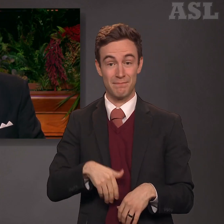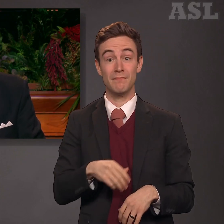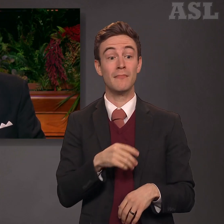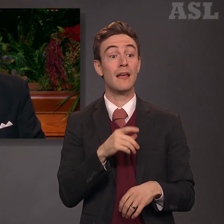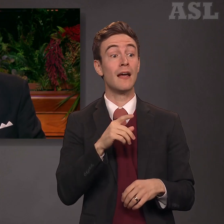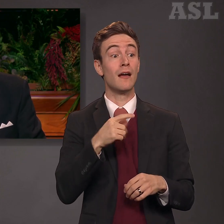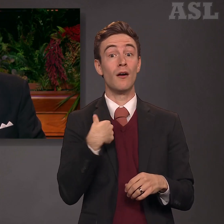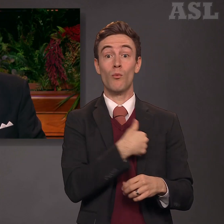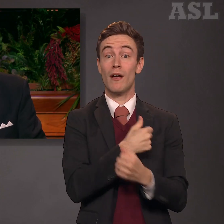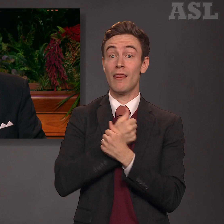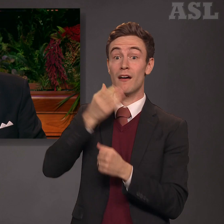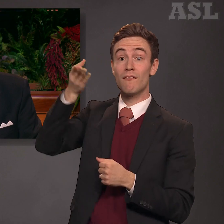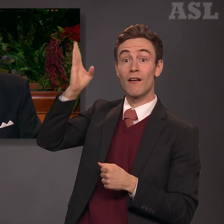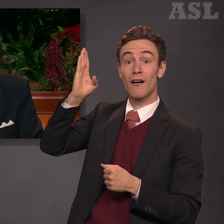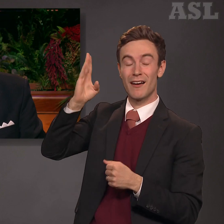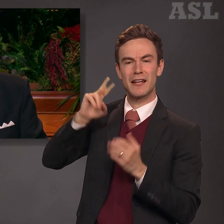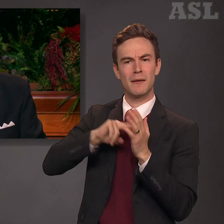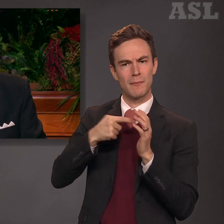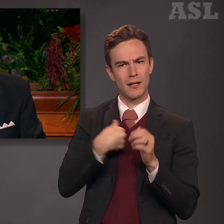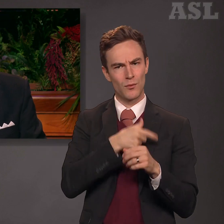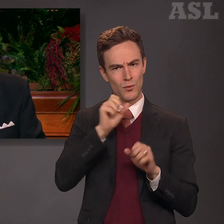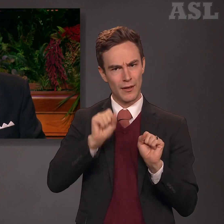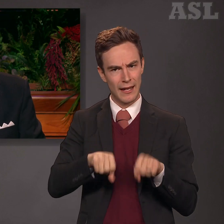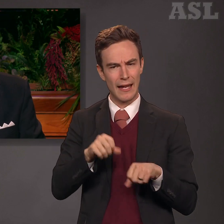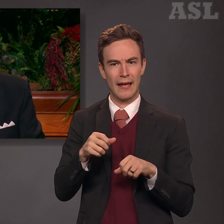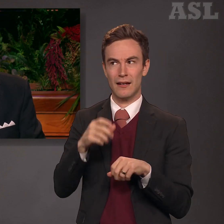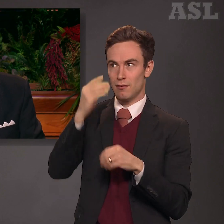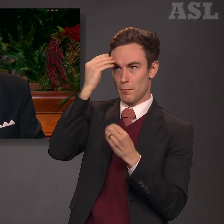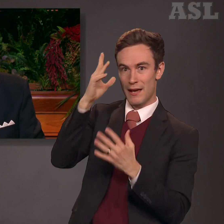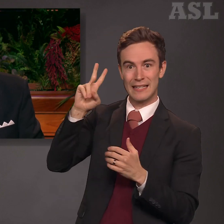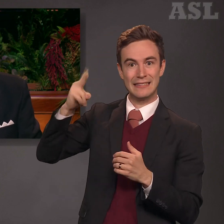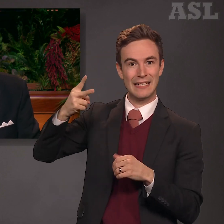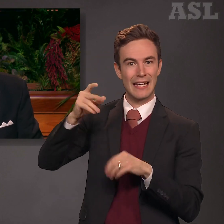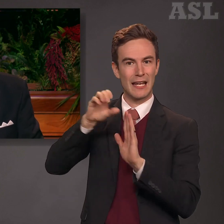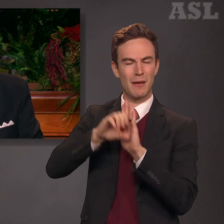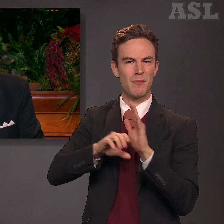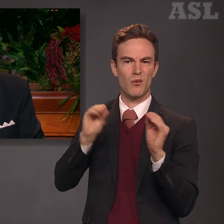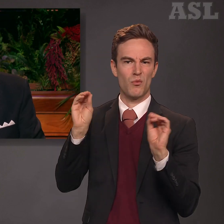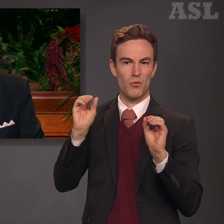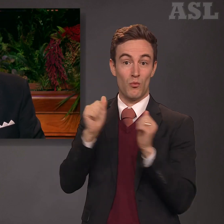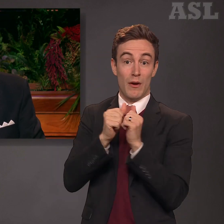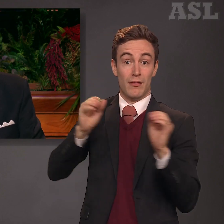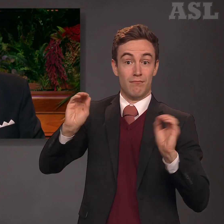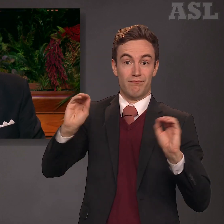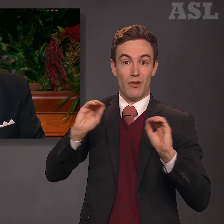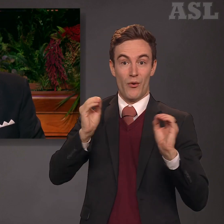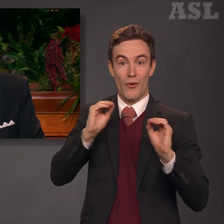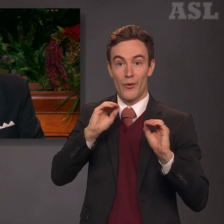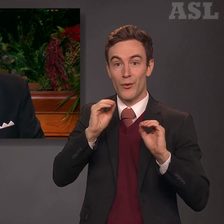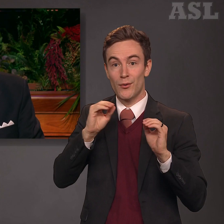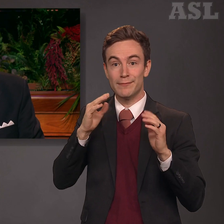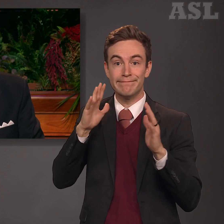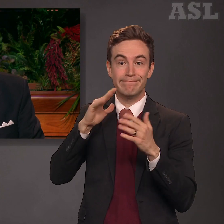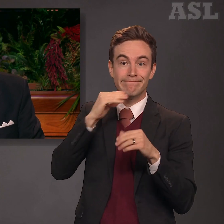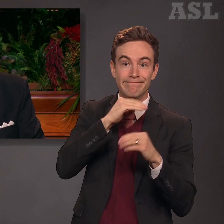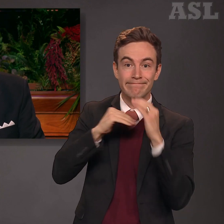commandment in ways that are not superficial or trivial. If we love God enough